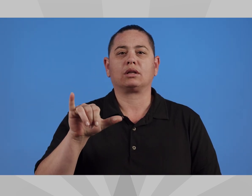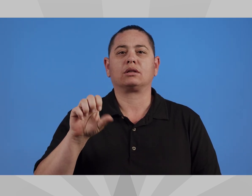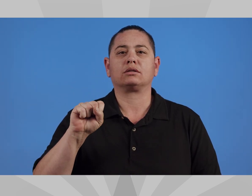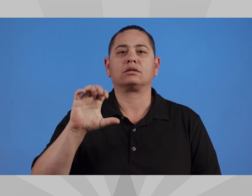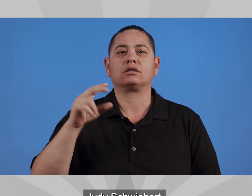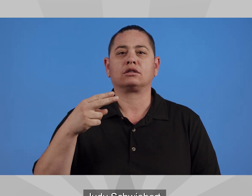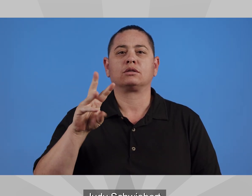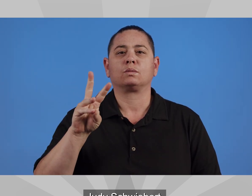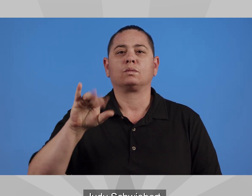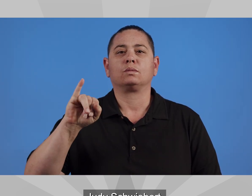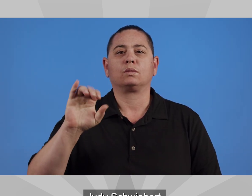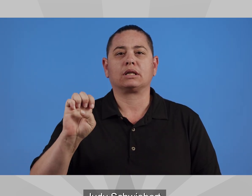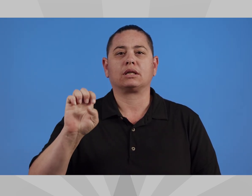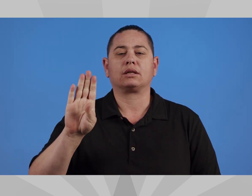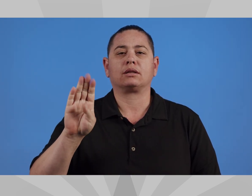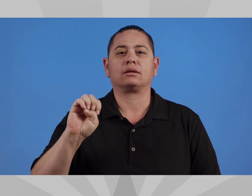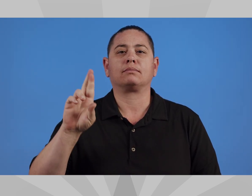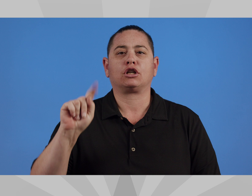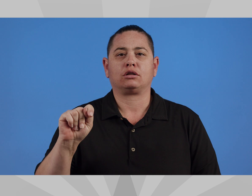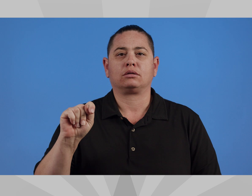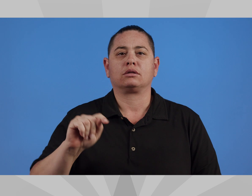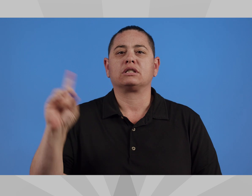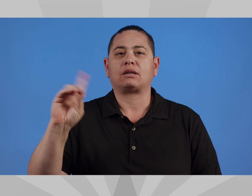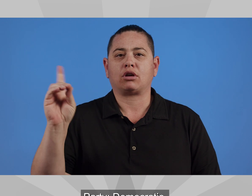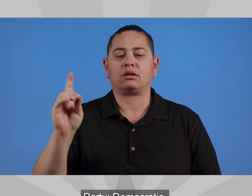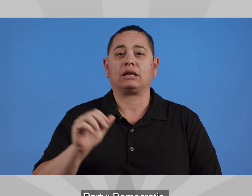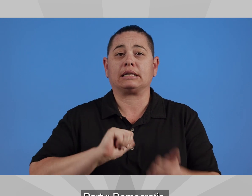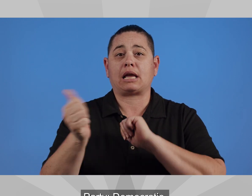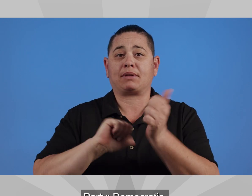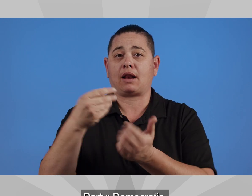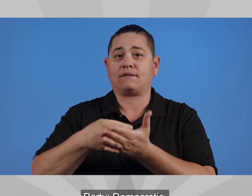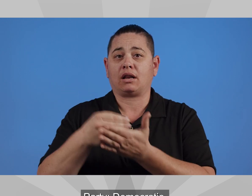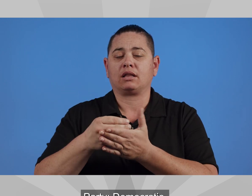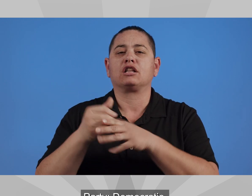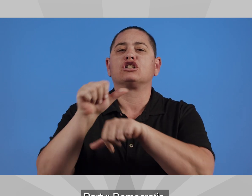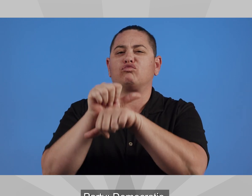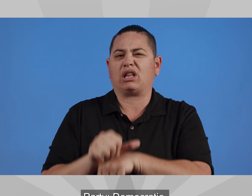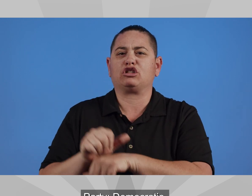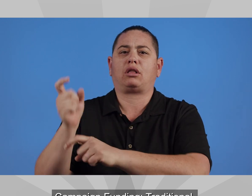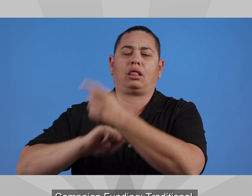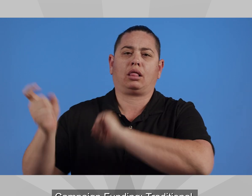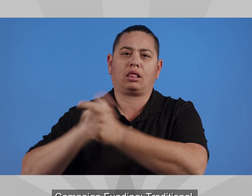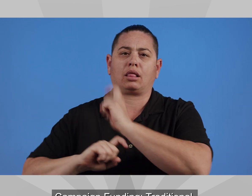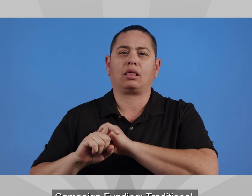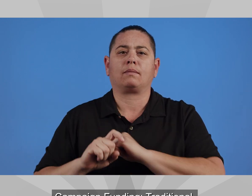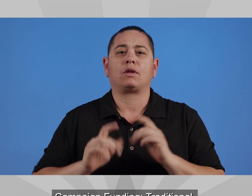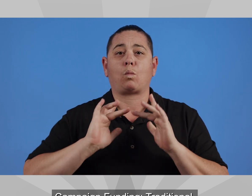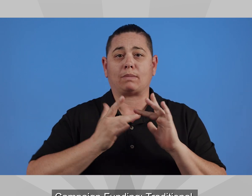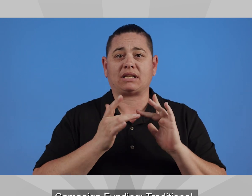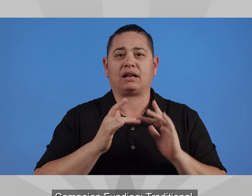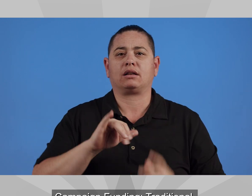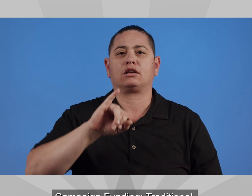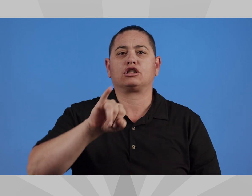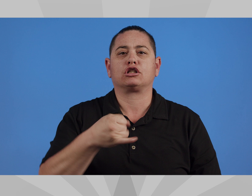Judy Judy Schweibert Party Democratic Campaign Funding